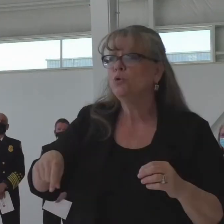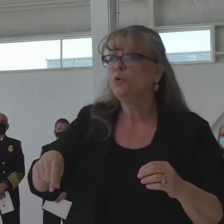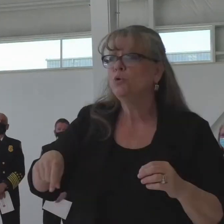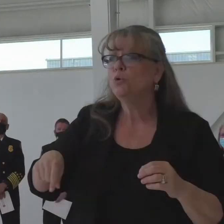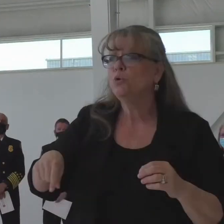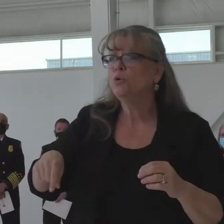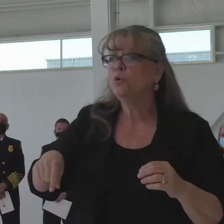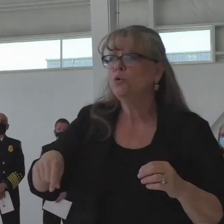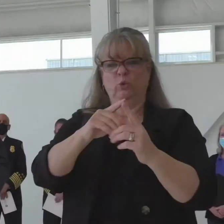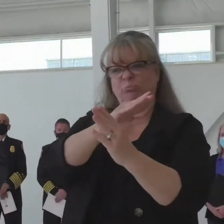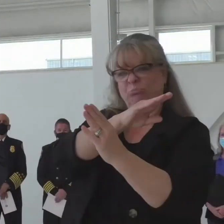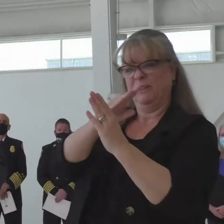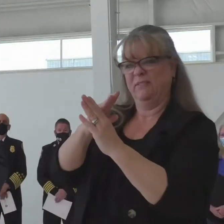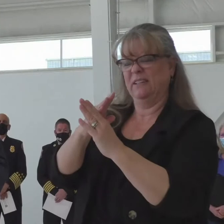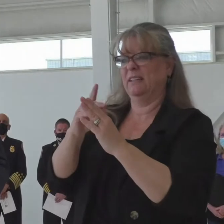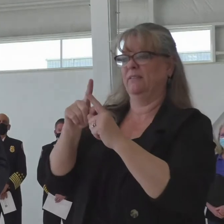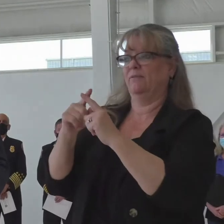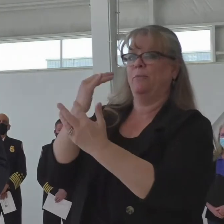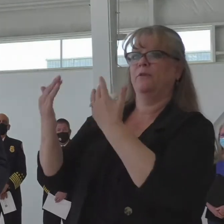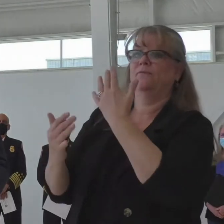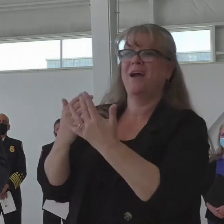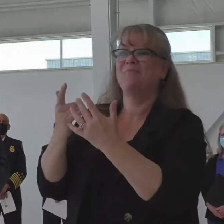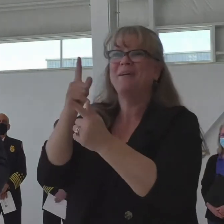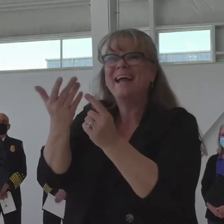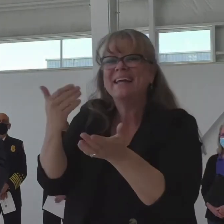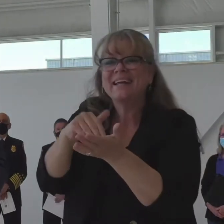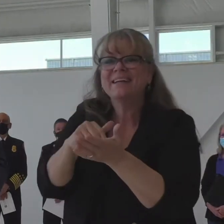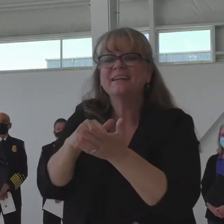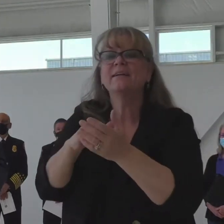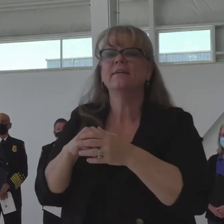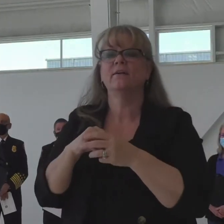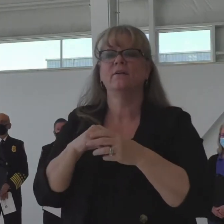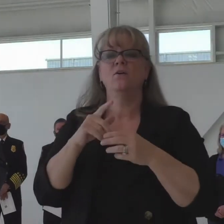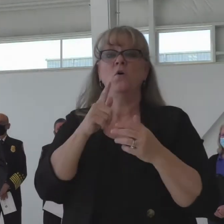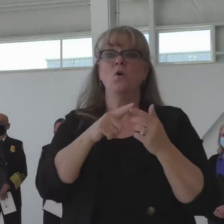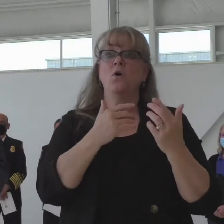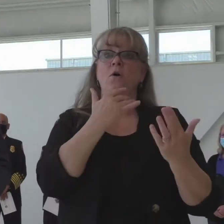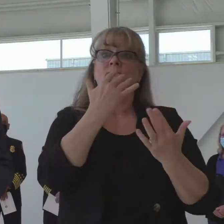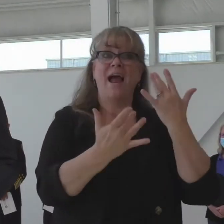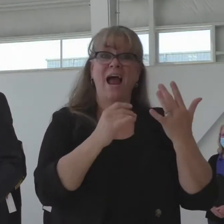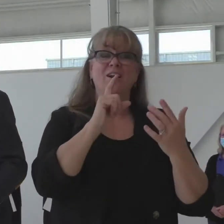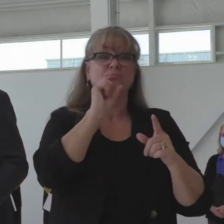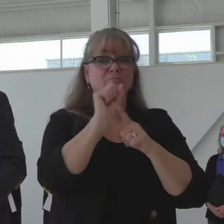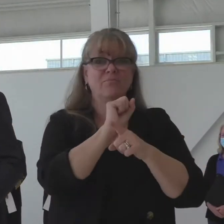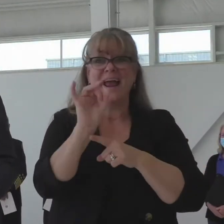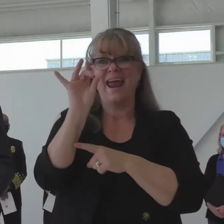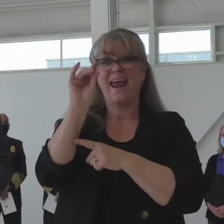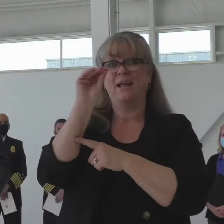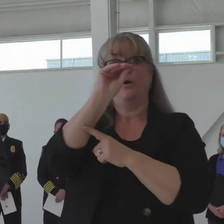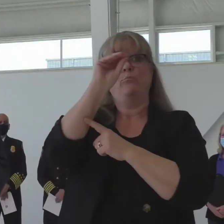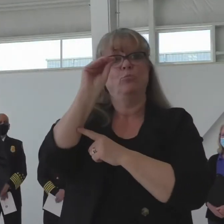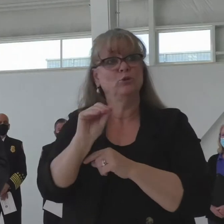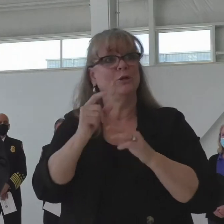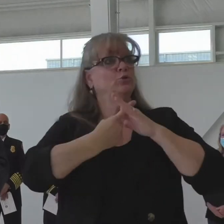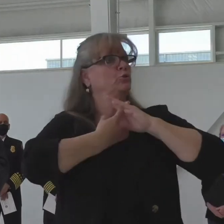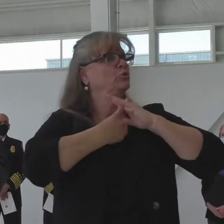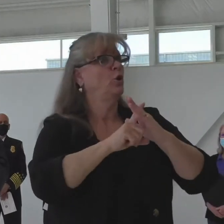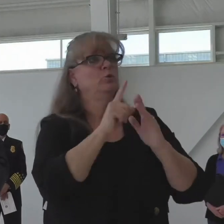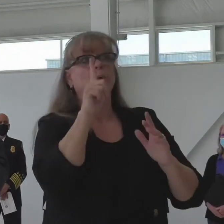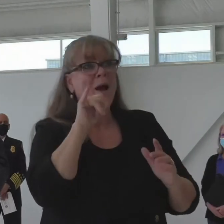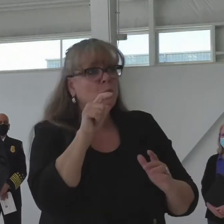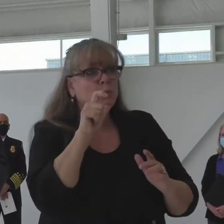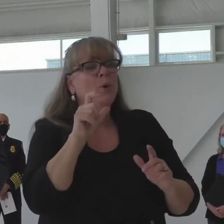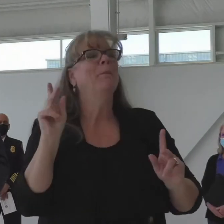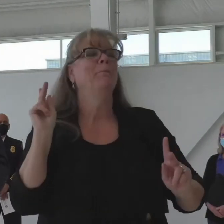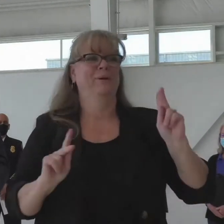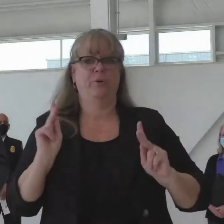country, human-caused wildfires make up 87% of wildfire occurrences every year. Most of these fires can be prevented.